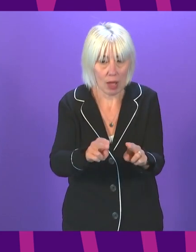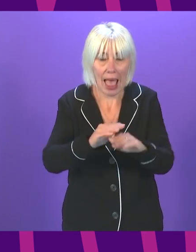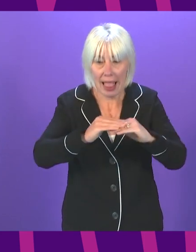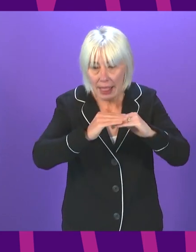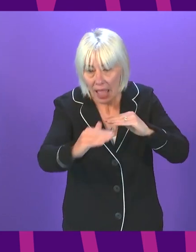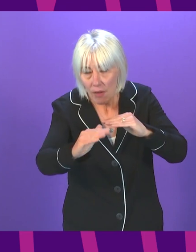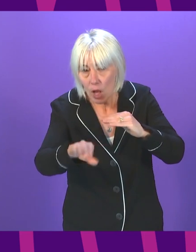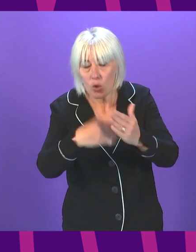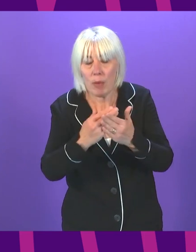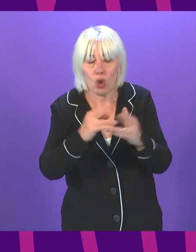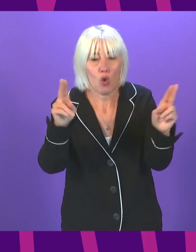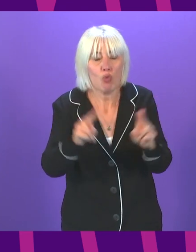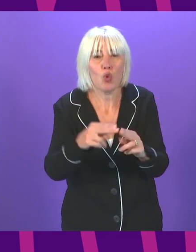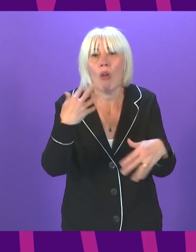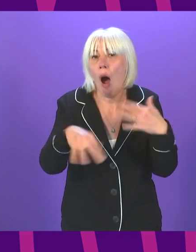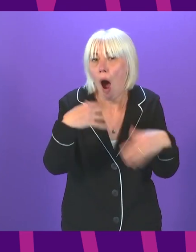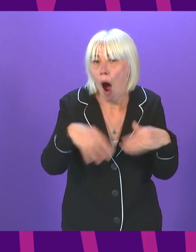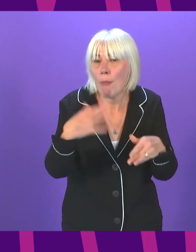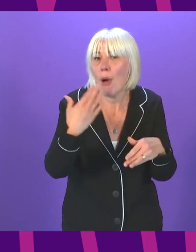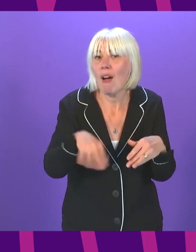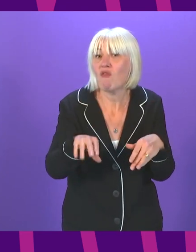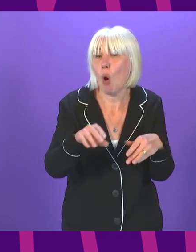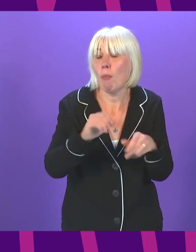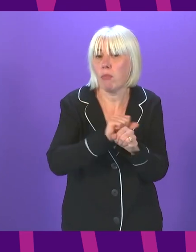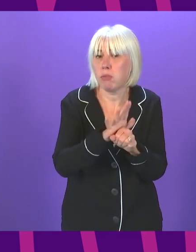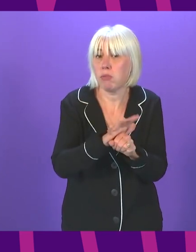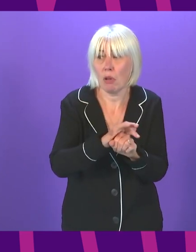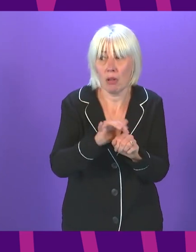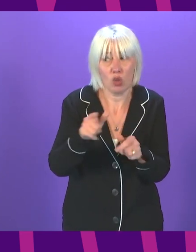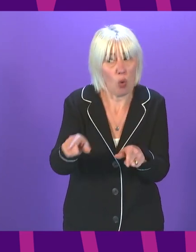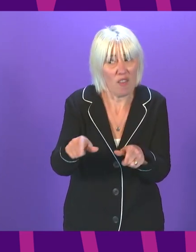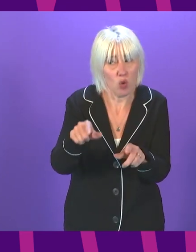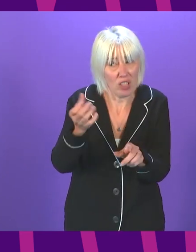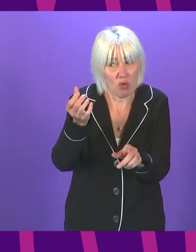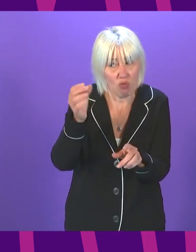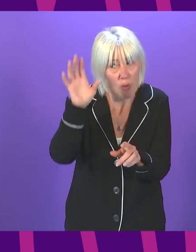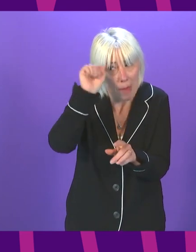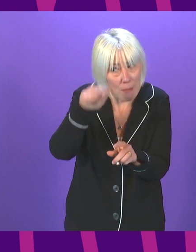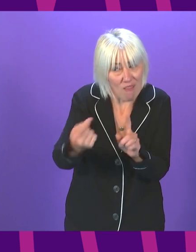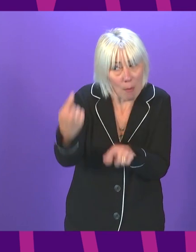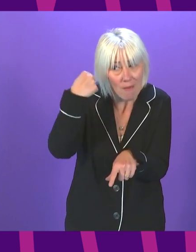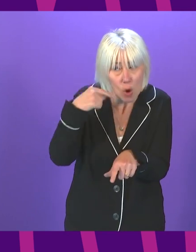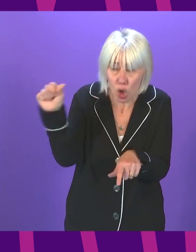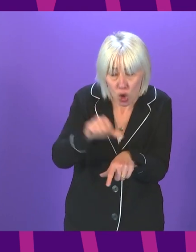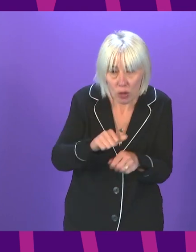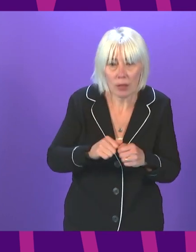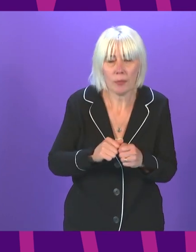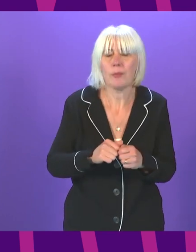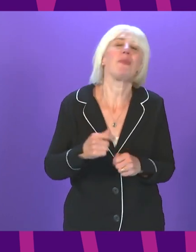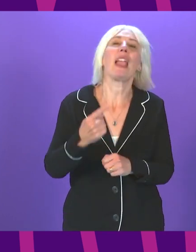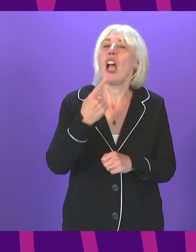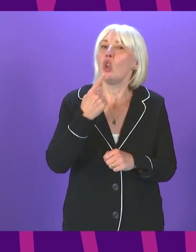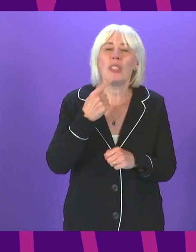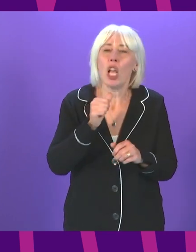from the virus. And if that wasn't known to Anna Sarwar, can I gently suggest it should be. He's saying it's not working.